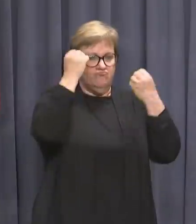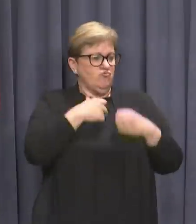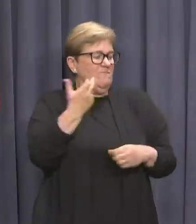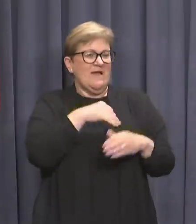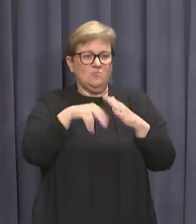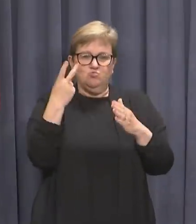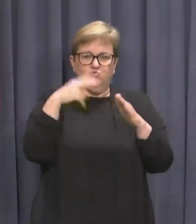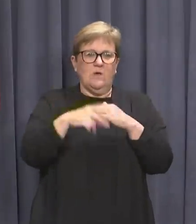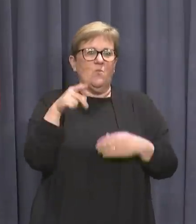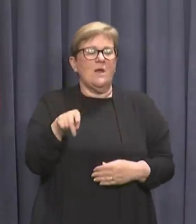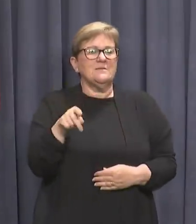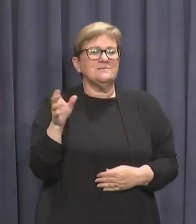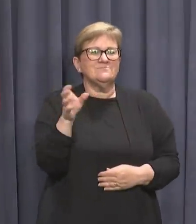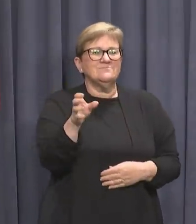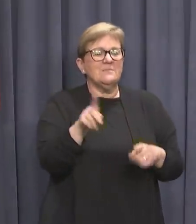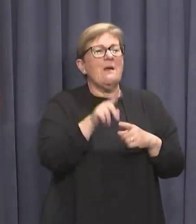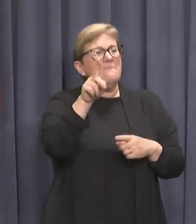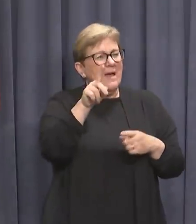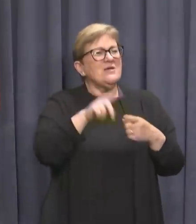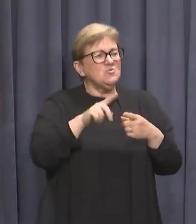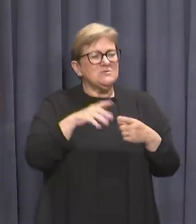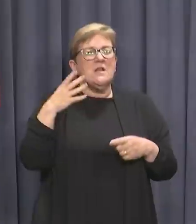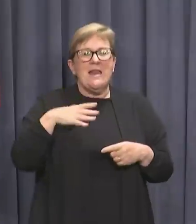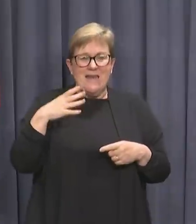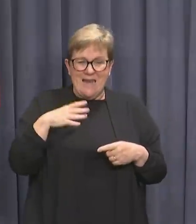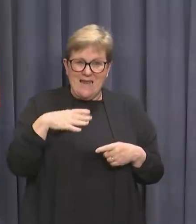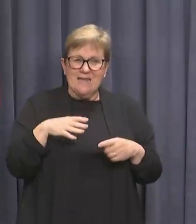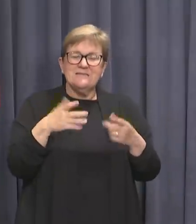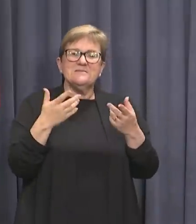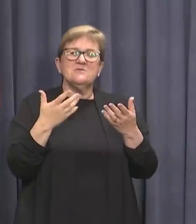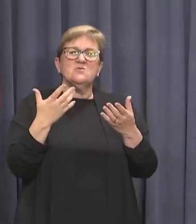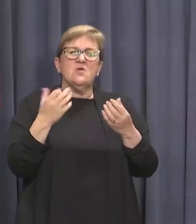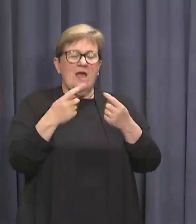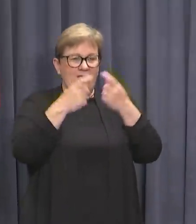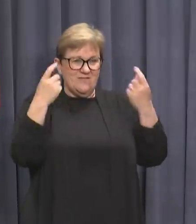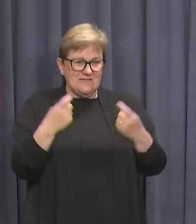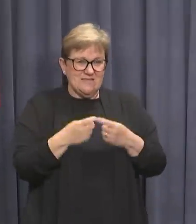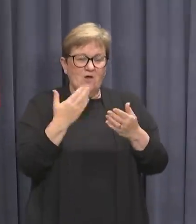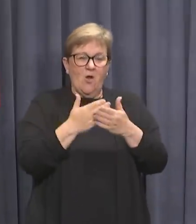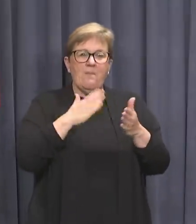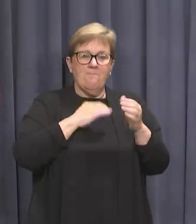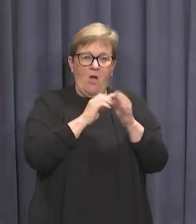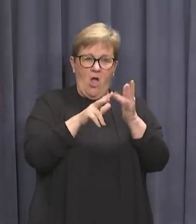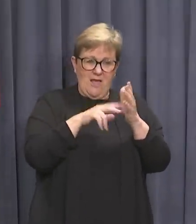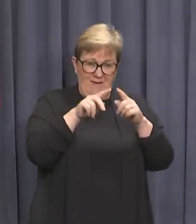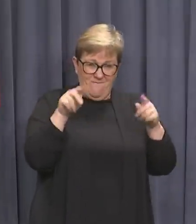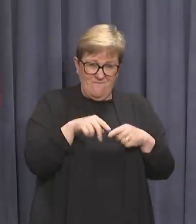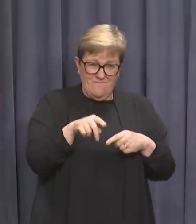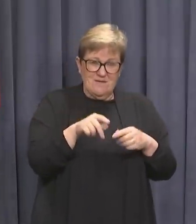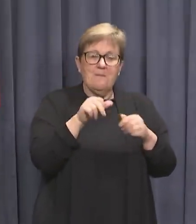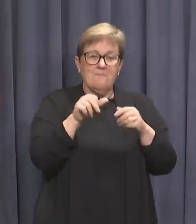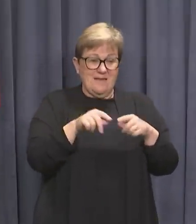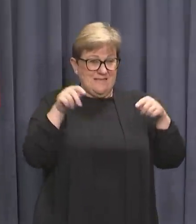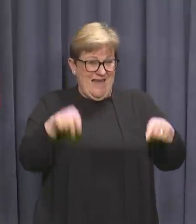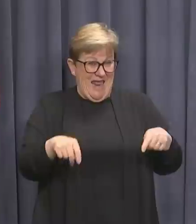vaccination. But it will still require you to do these steps, like having the certificate on your myGov account, so it's best to get